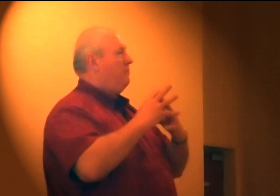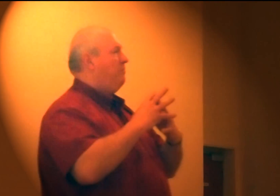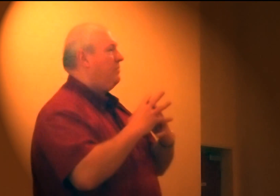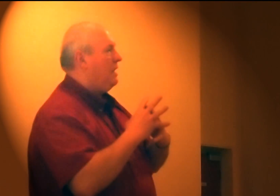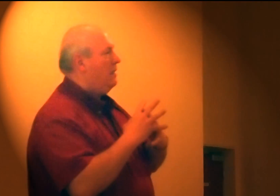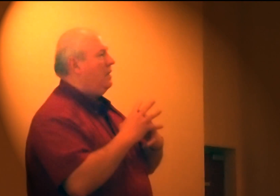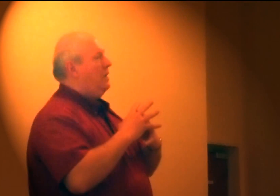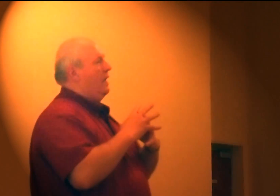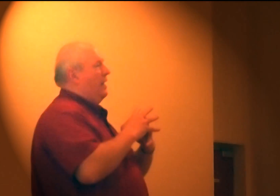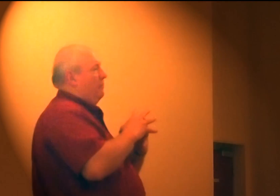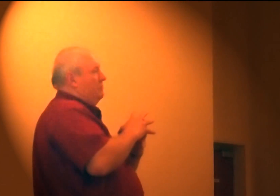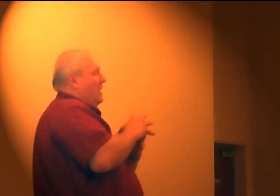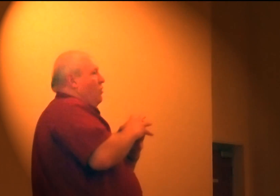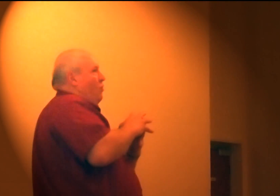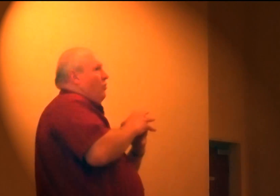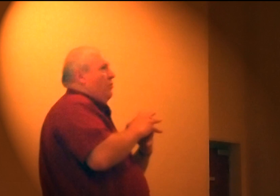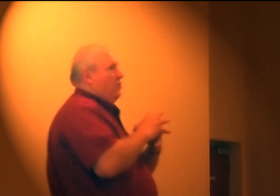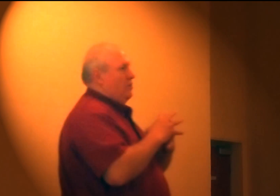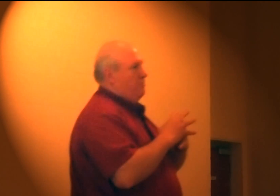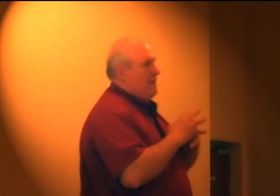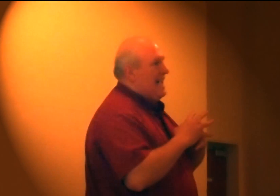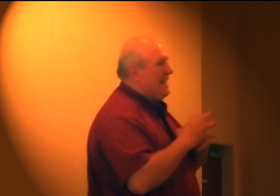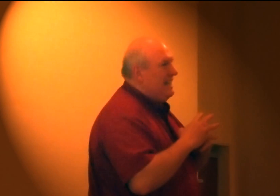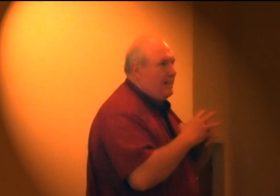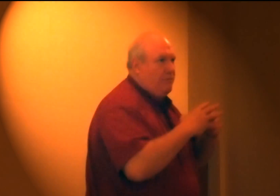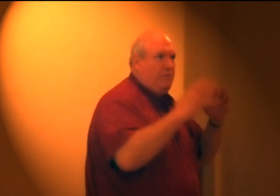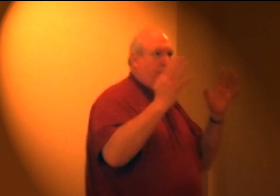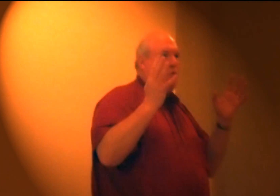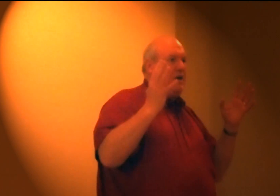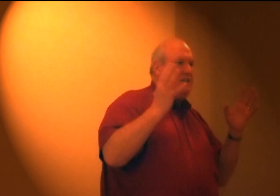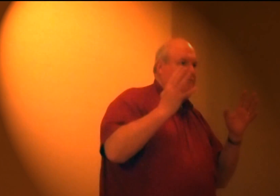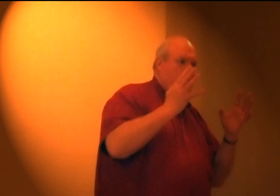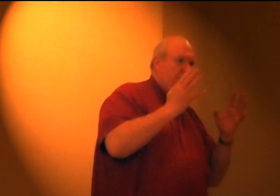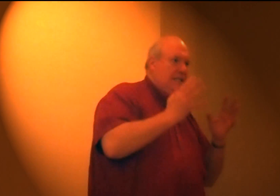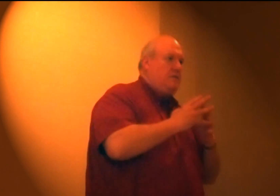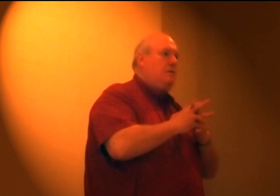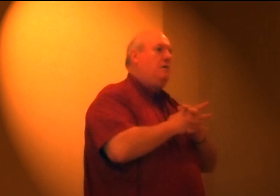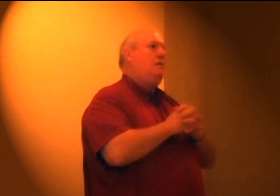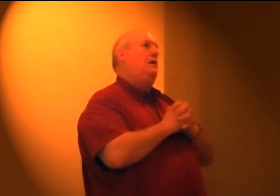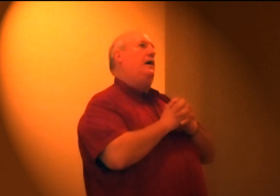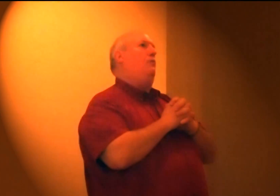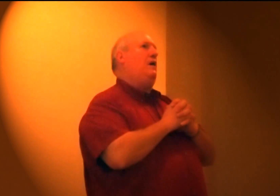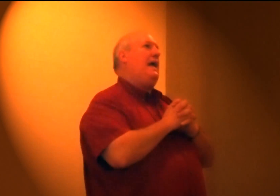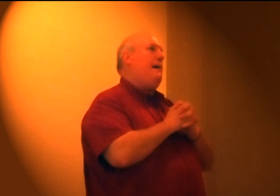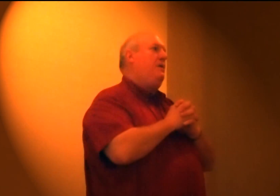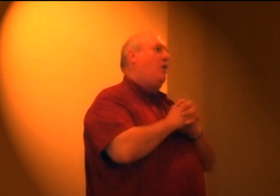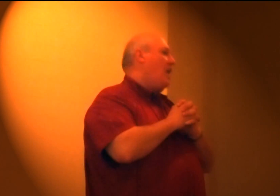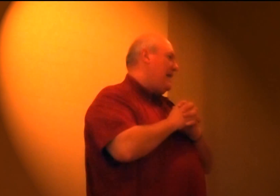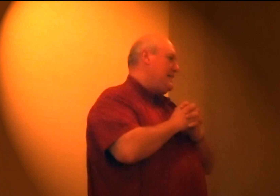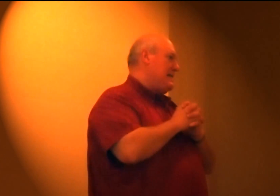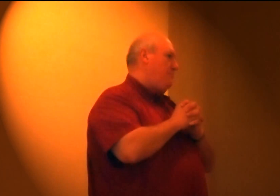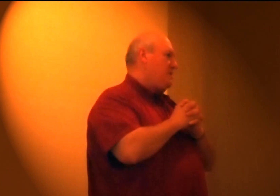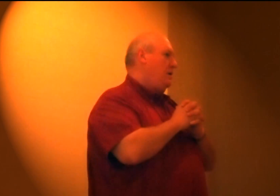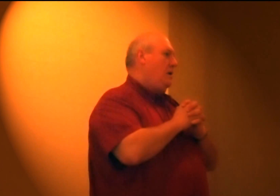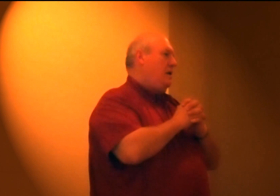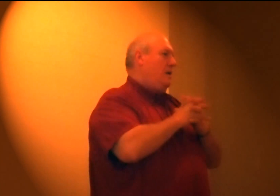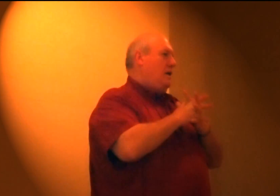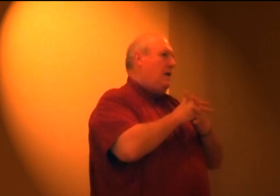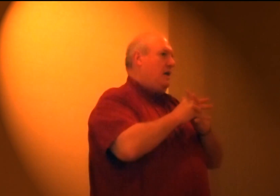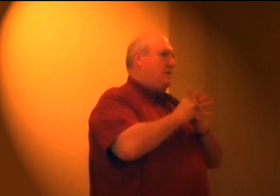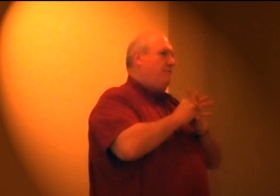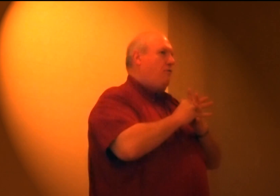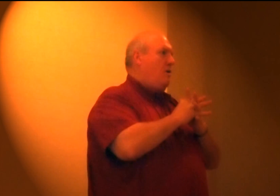dam back in the 40s 50s what happened a lot of times